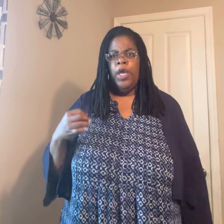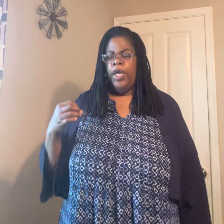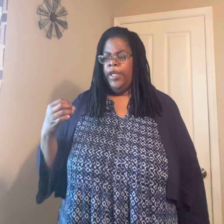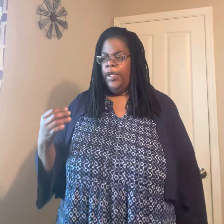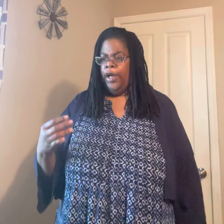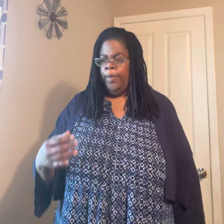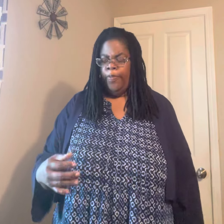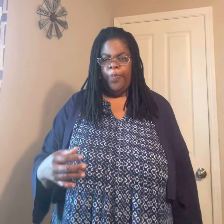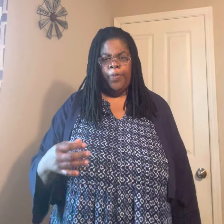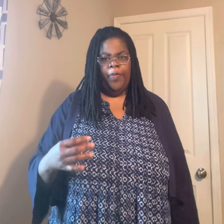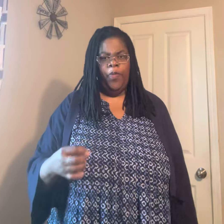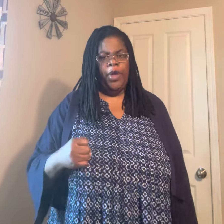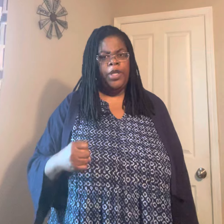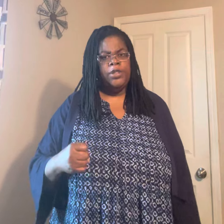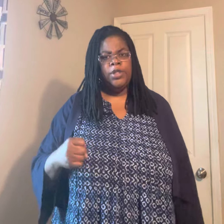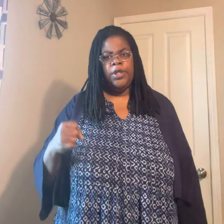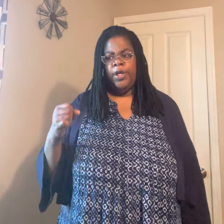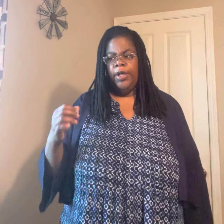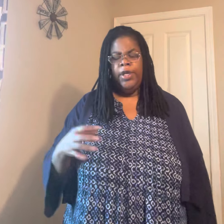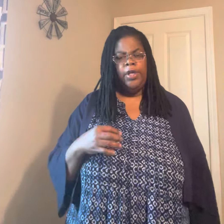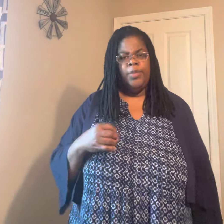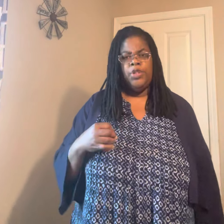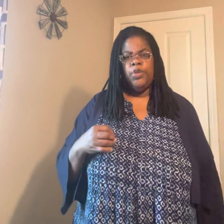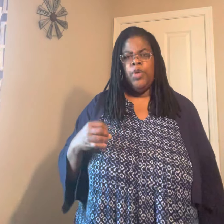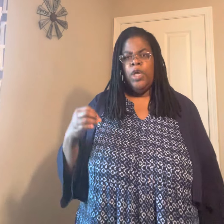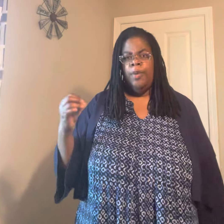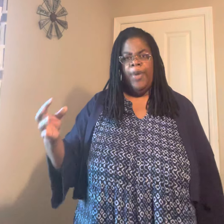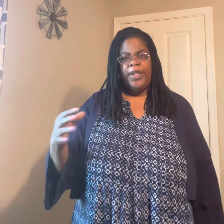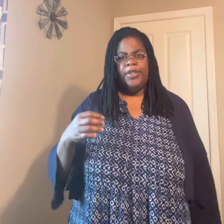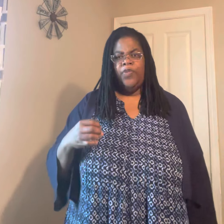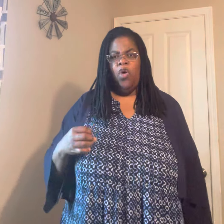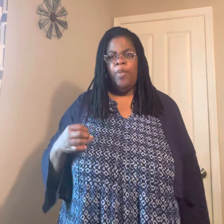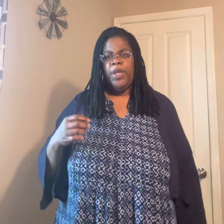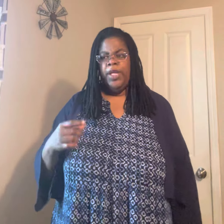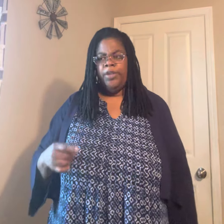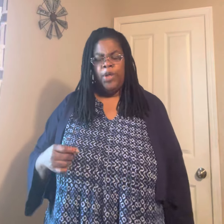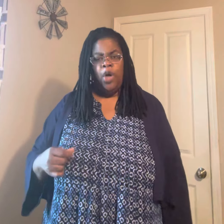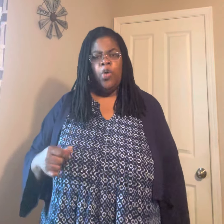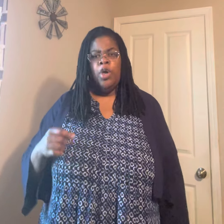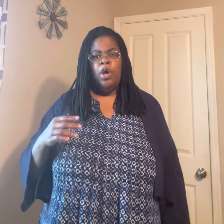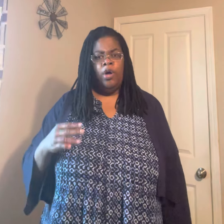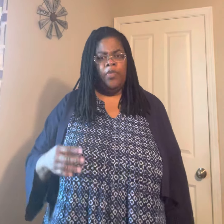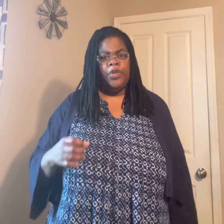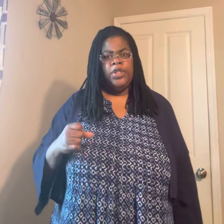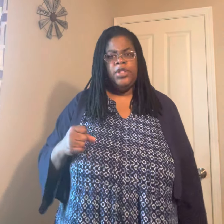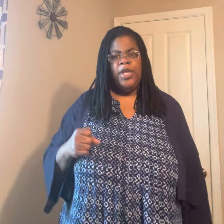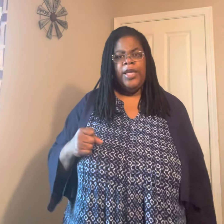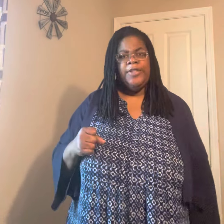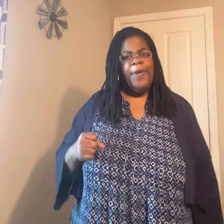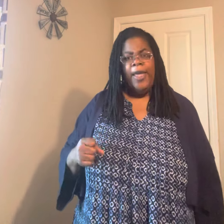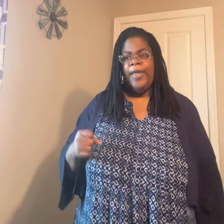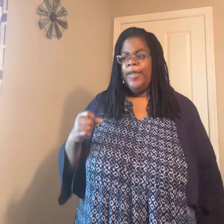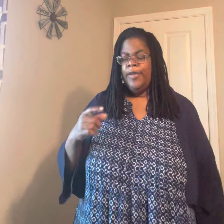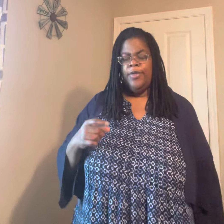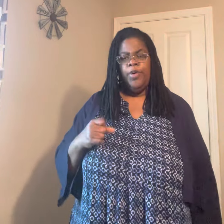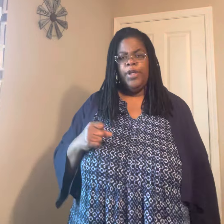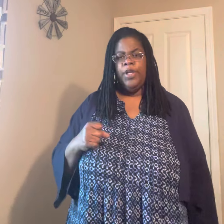And before he took any of them back to his farm, he let them know, okay, for today's pay, you're going to get